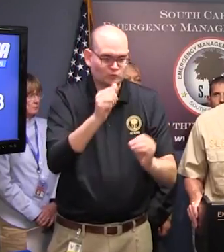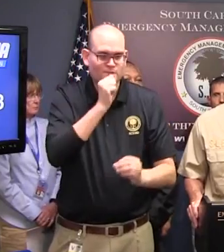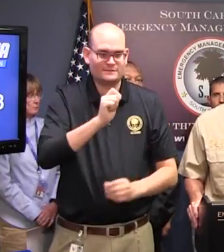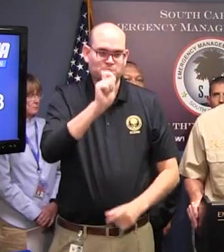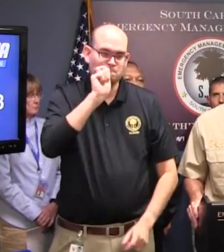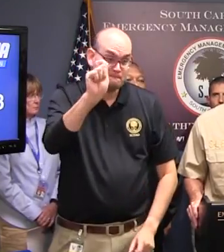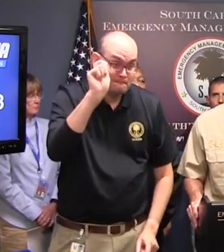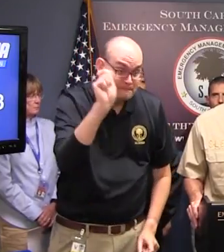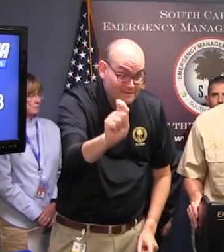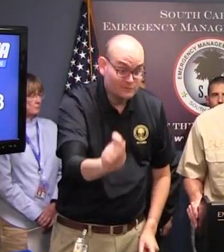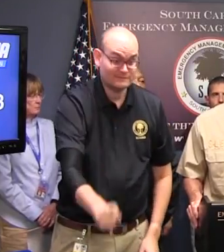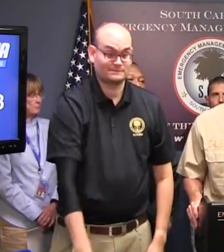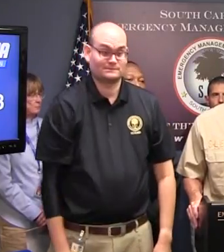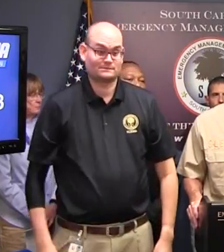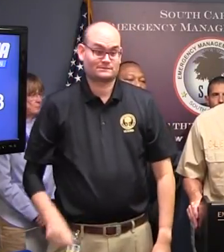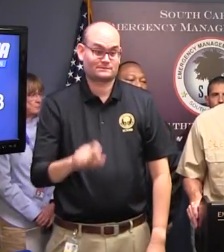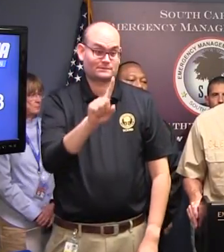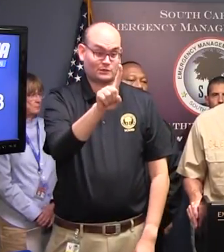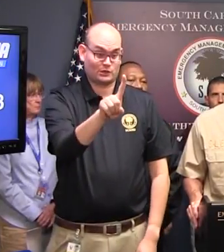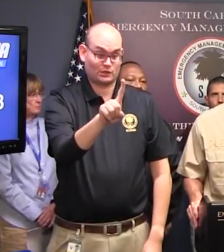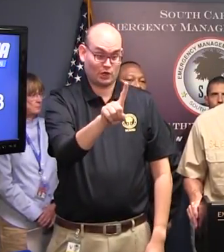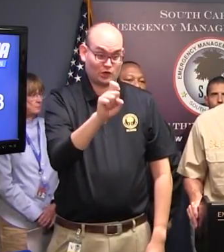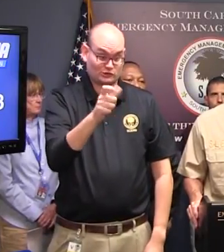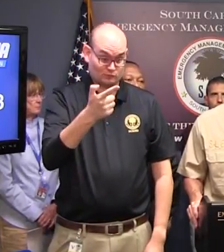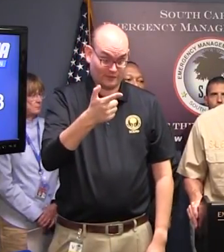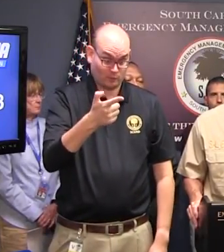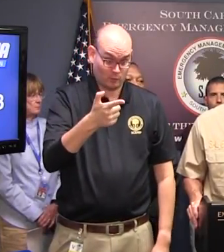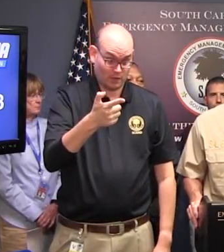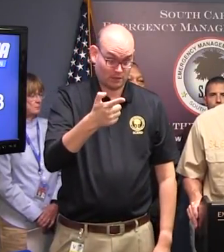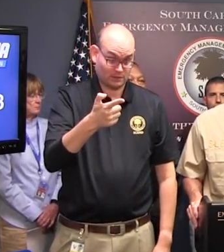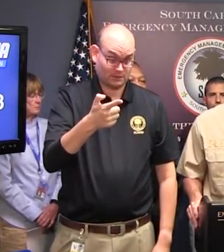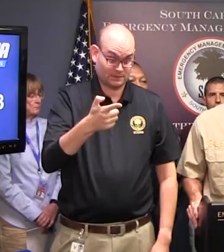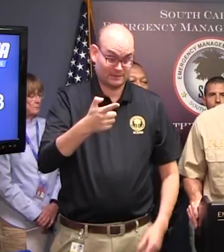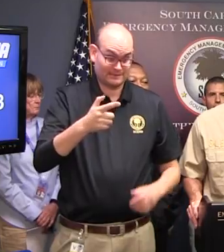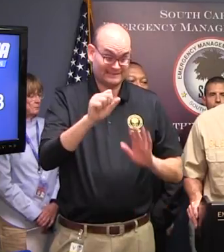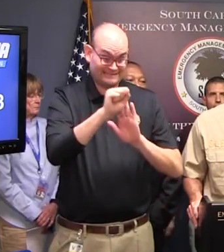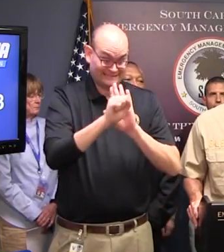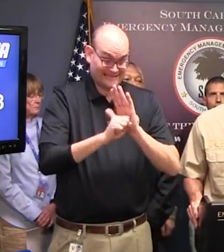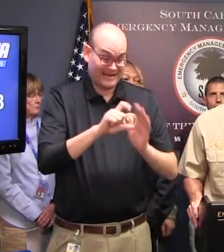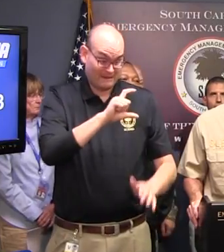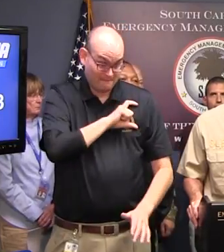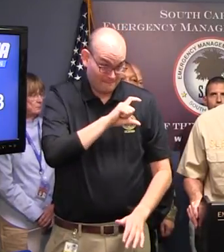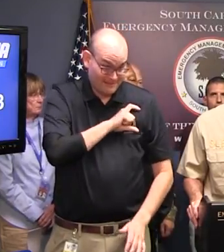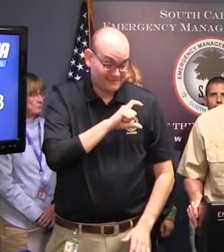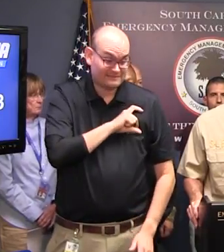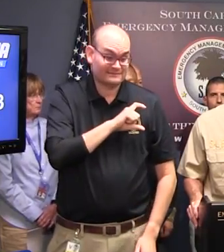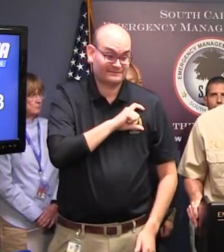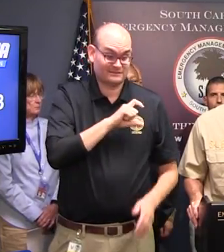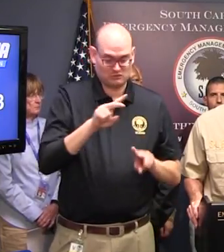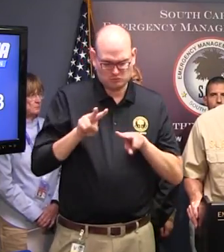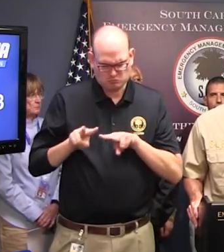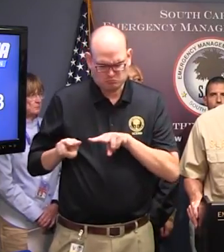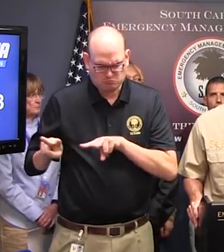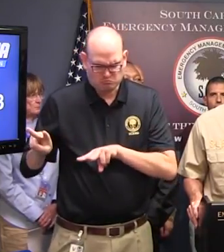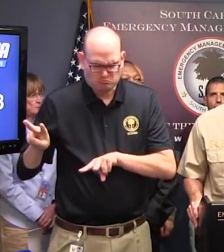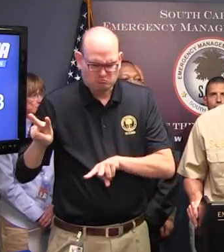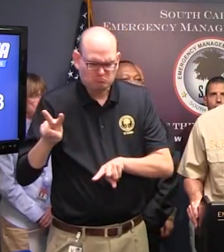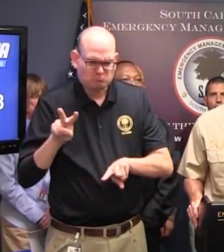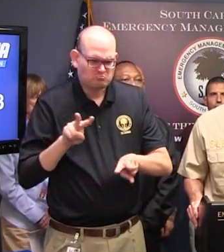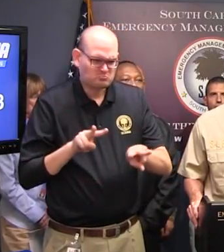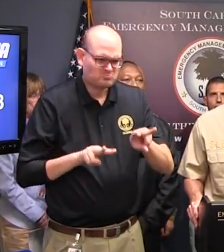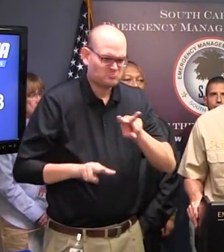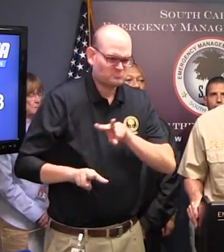121 state police officers and National Guardsmen that are patrolling those areas with local law enforcement. Those